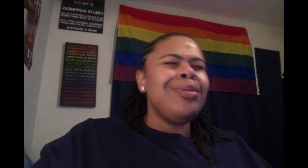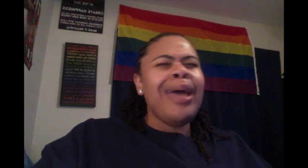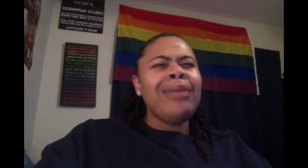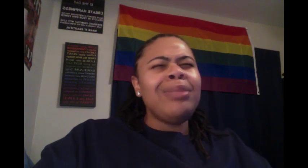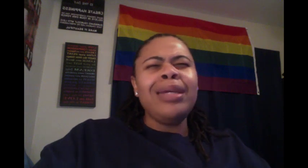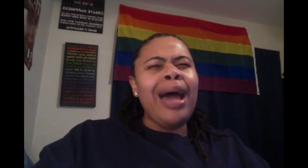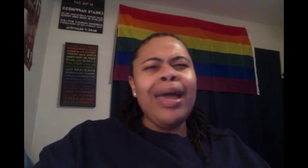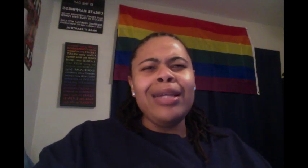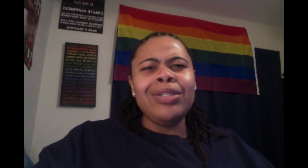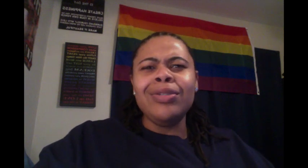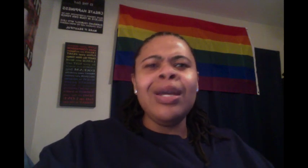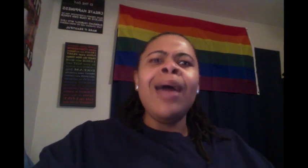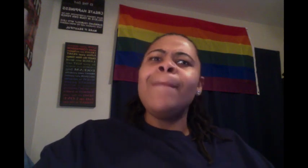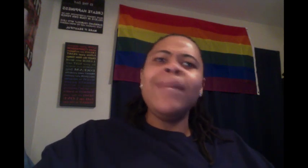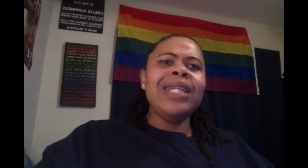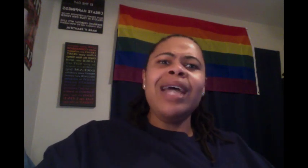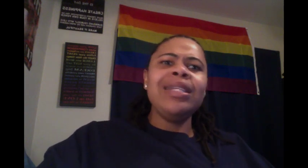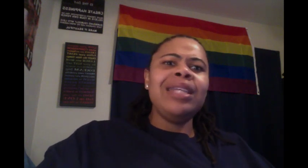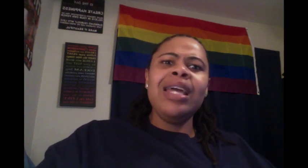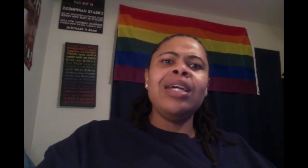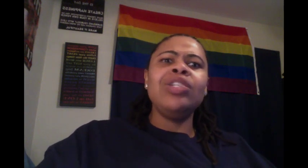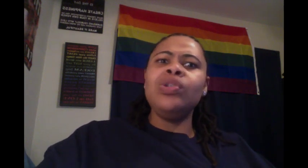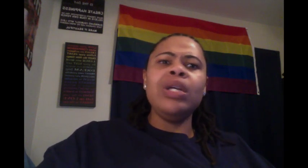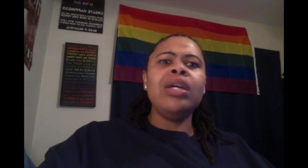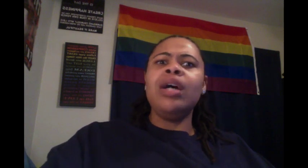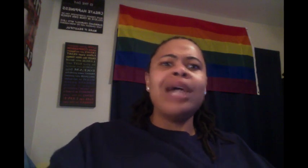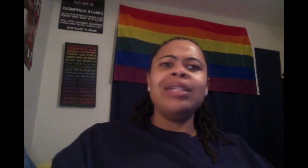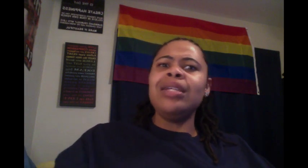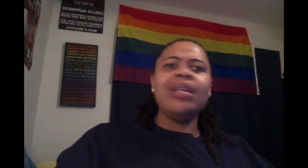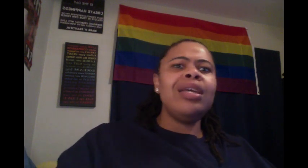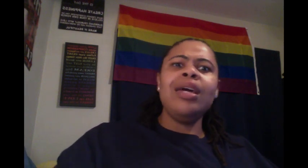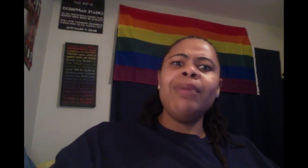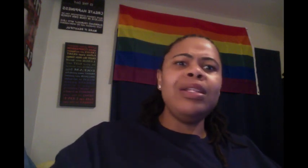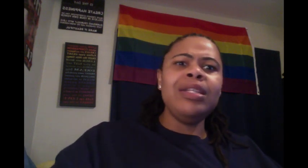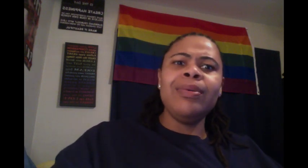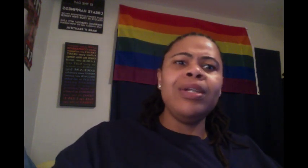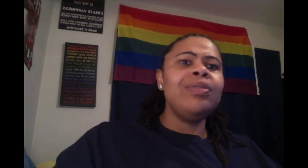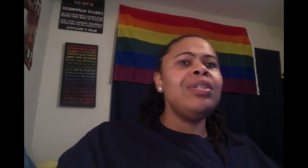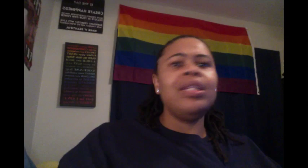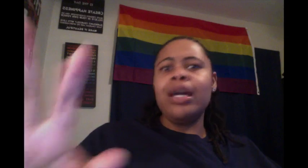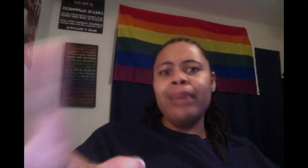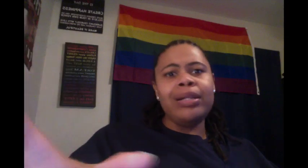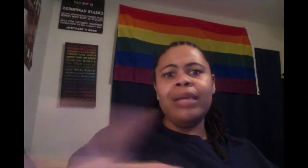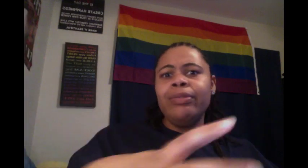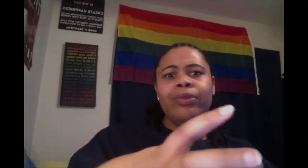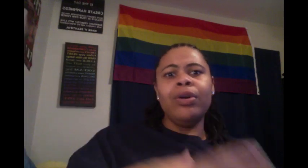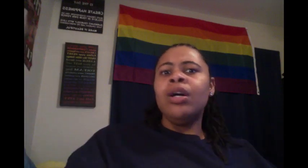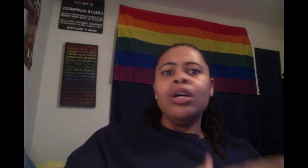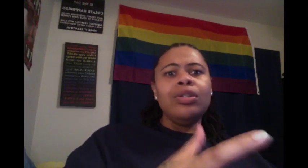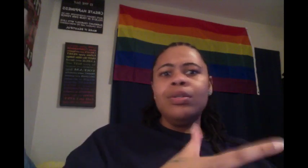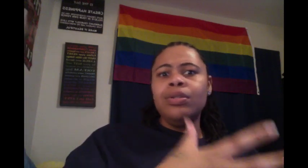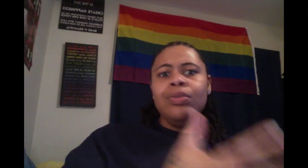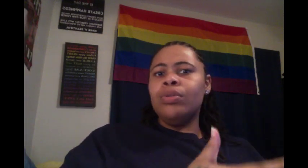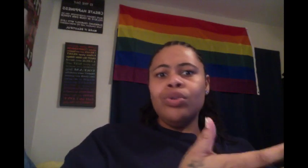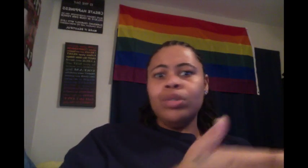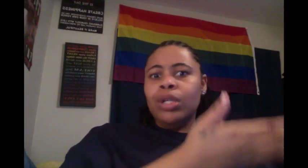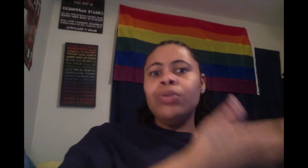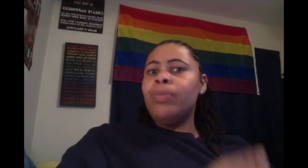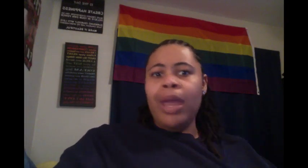hate me. I hate you. Bitch, I said, cause you, I said suck it up at this point. You should have thought about that before. You, you, look who you married